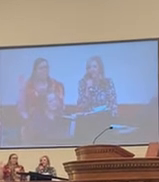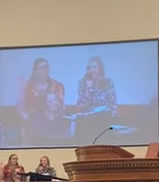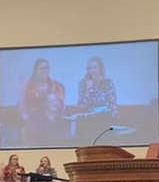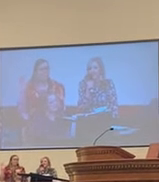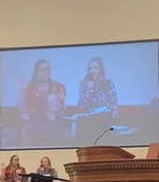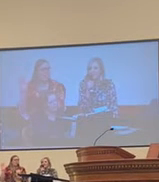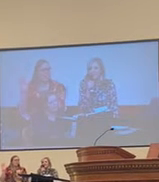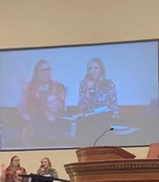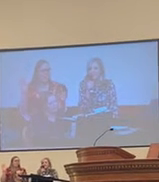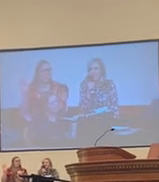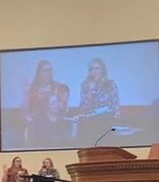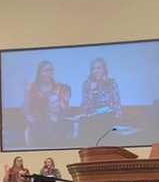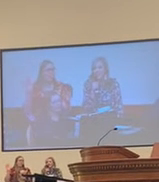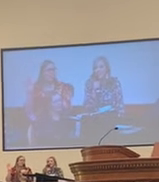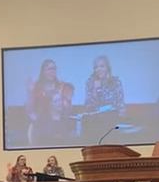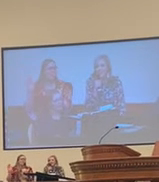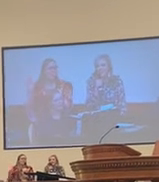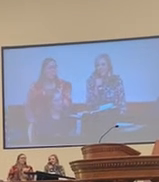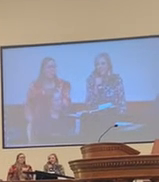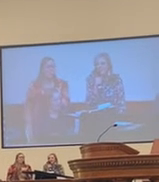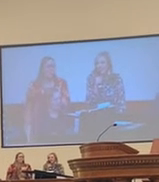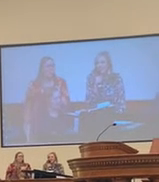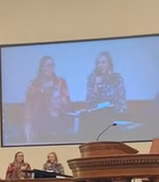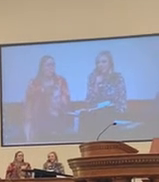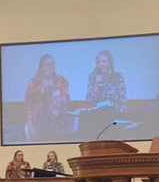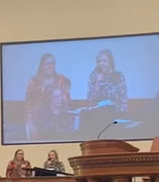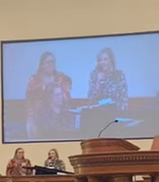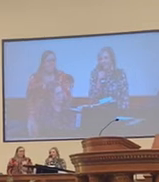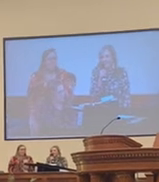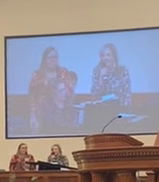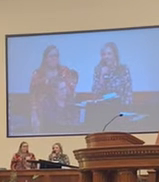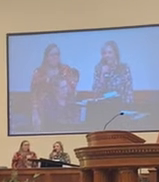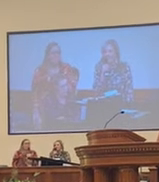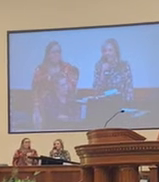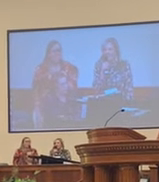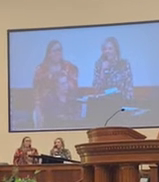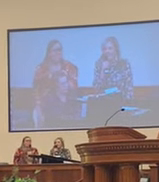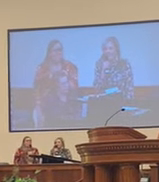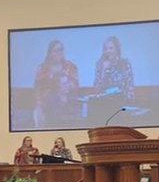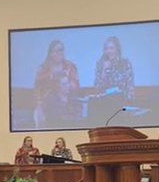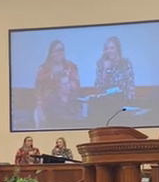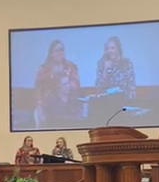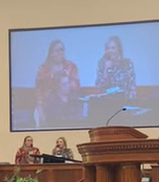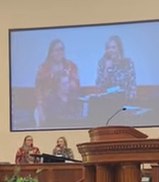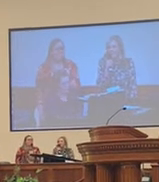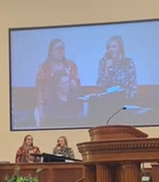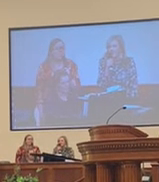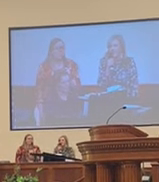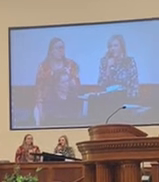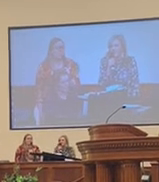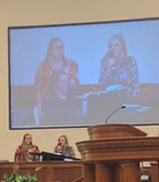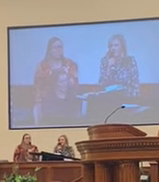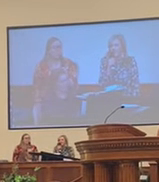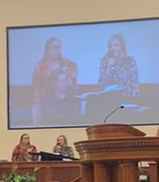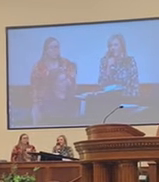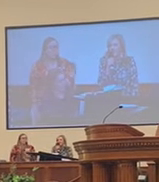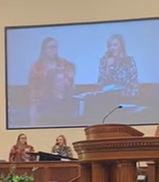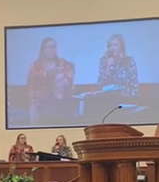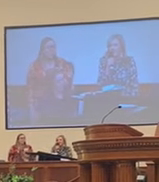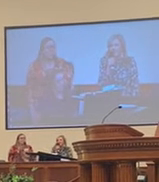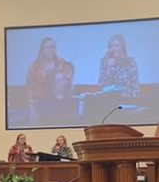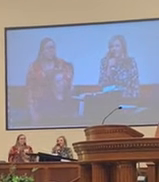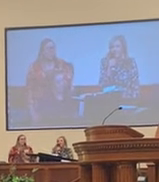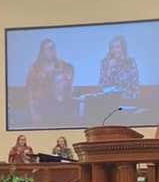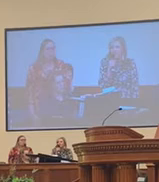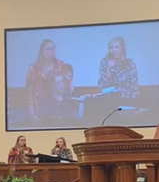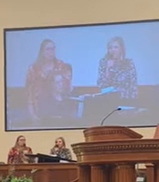blood of God Amen Thank you, Jesus It has